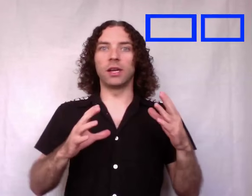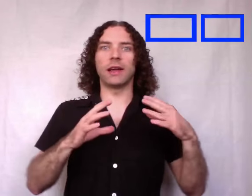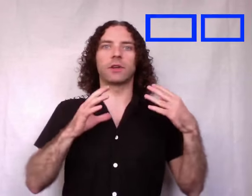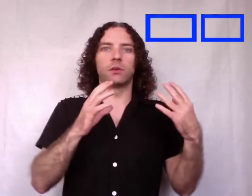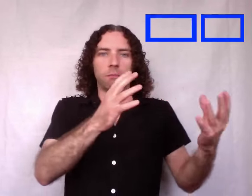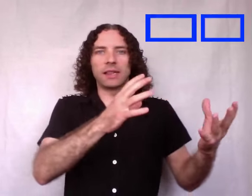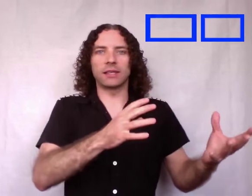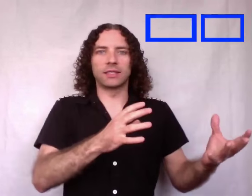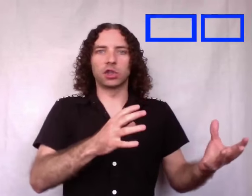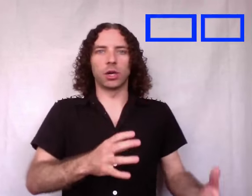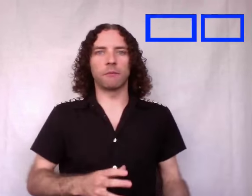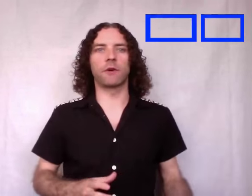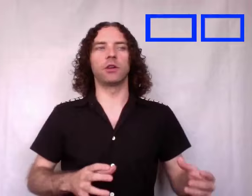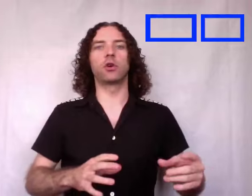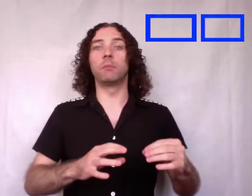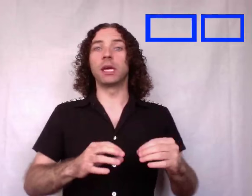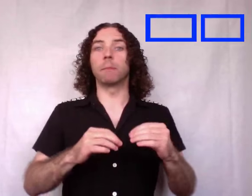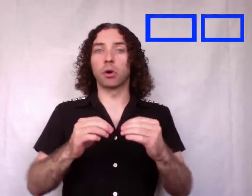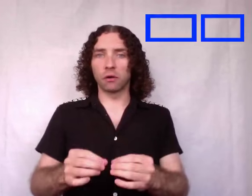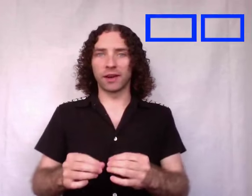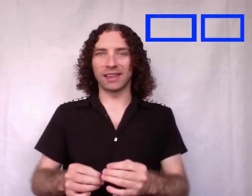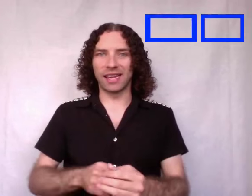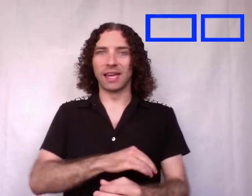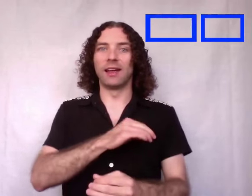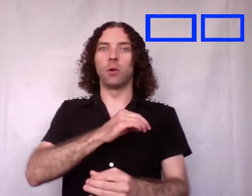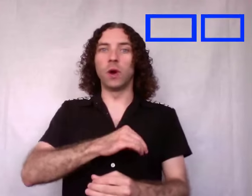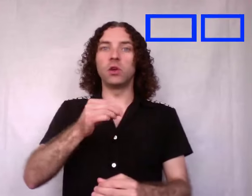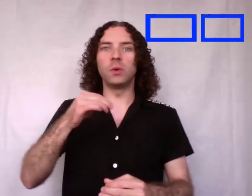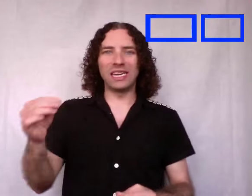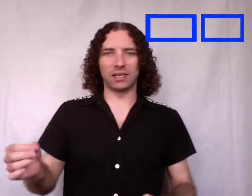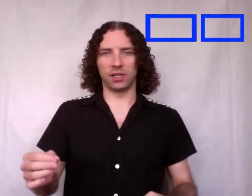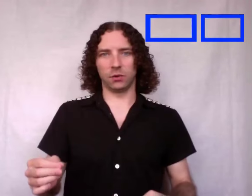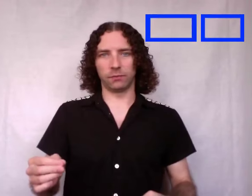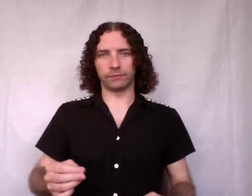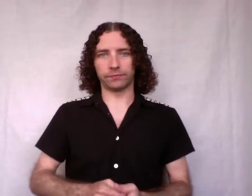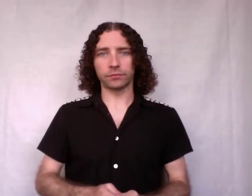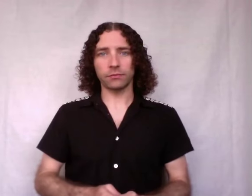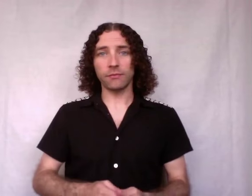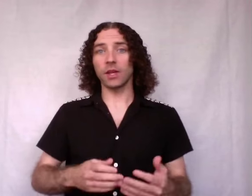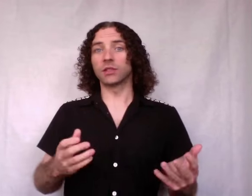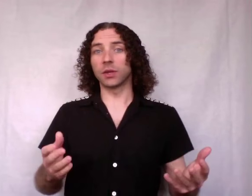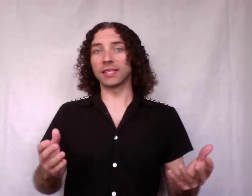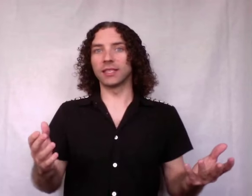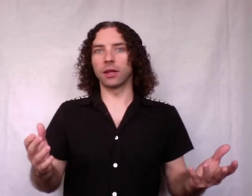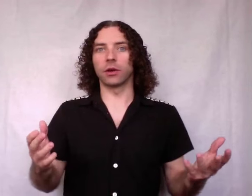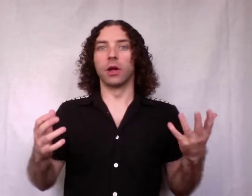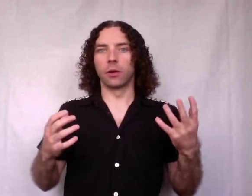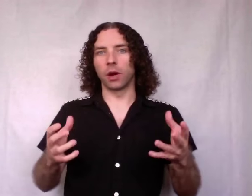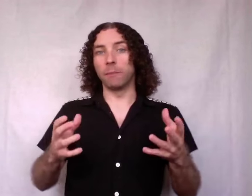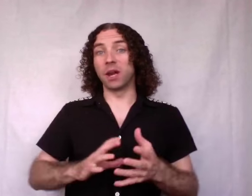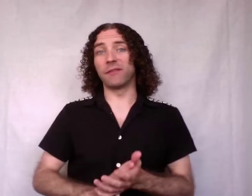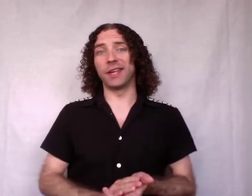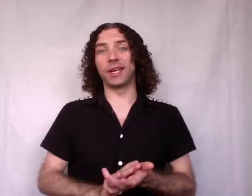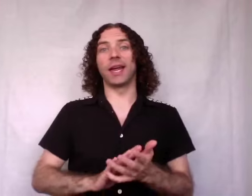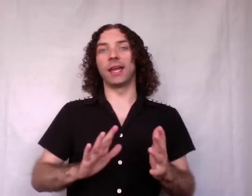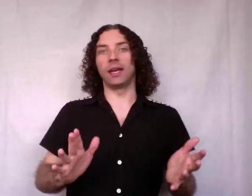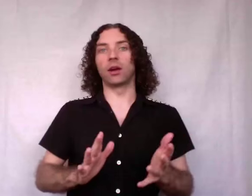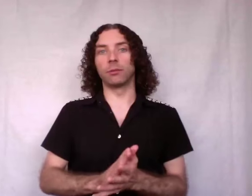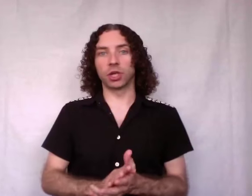didn't have to make that decision up front. You could make it perfectly when you needed to. So, that's another great benefit you get in garbage